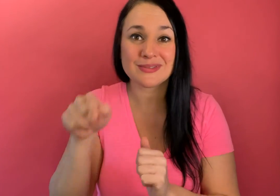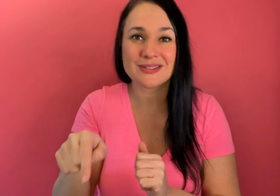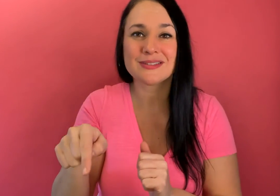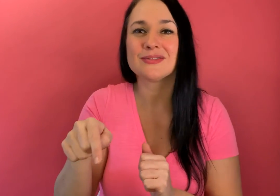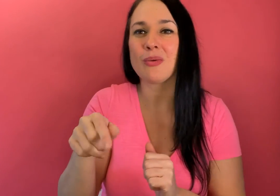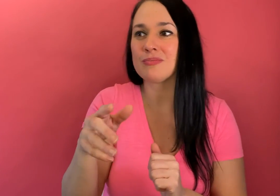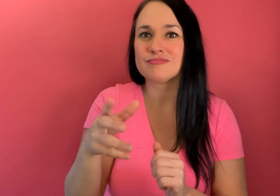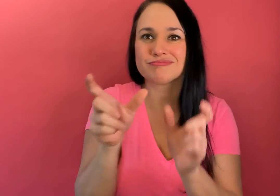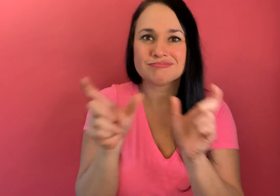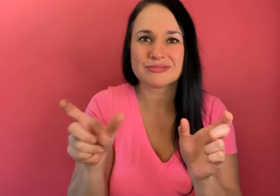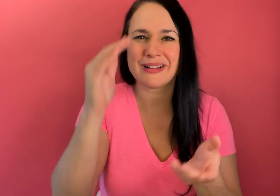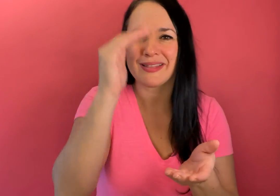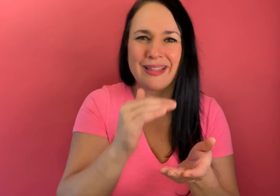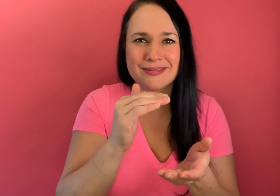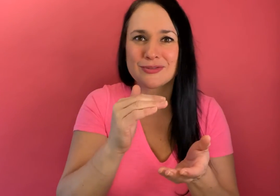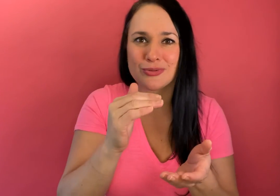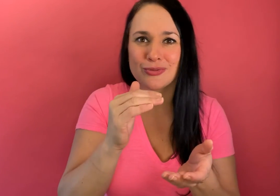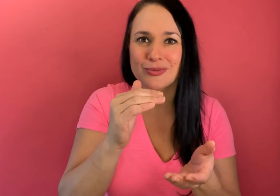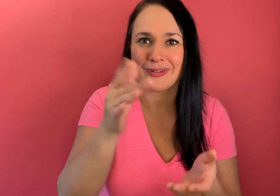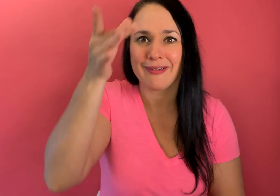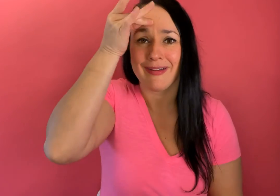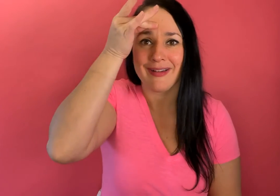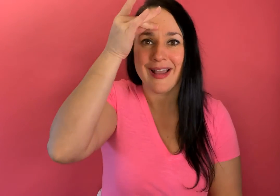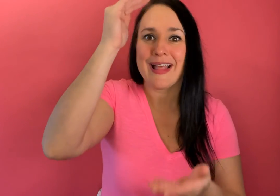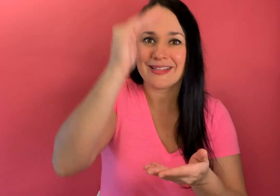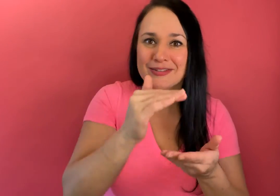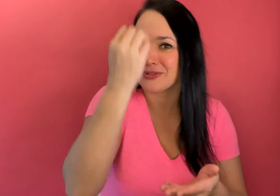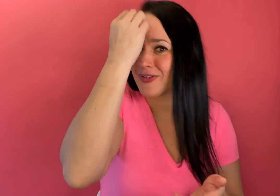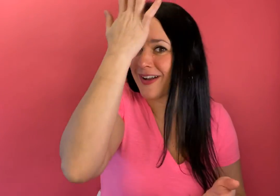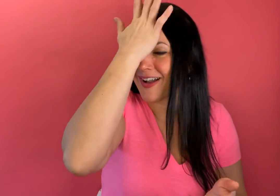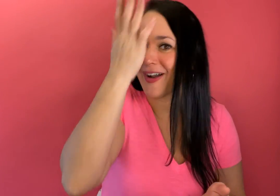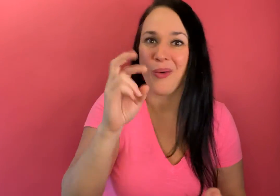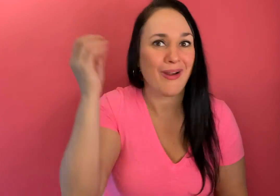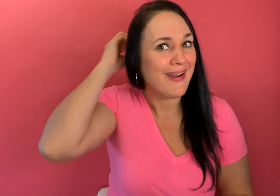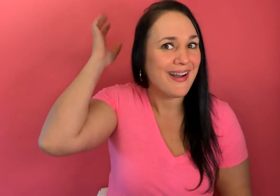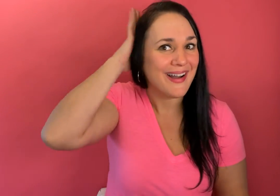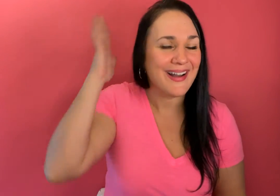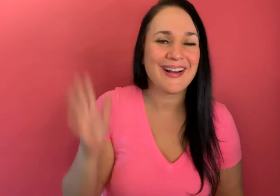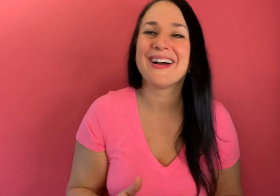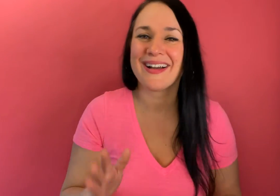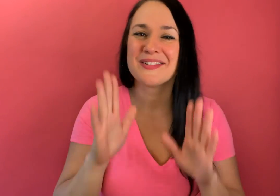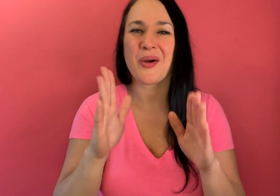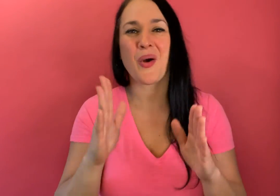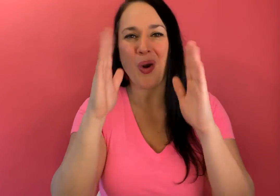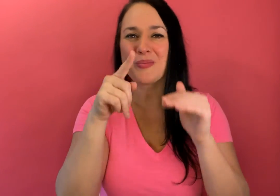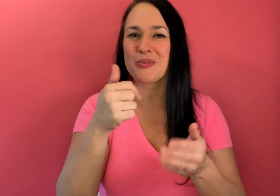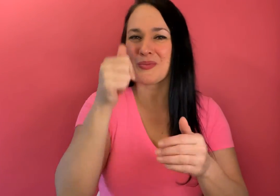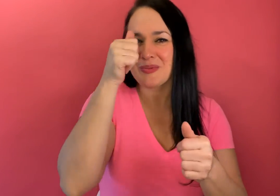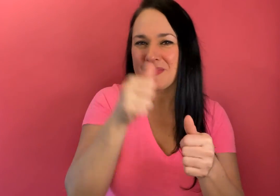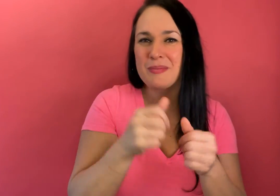uh that are like this but less to mentally stick in your mind or to remember but i do hope you're remembering these from here